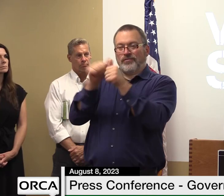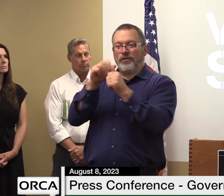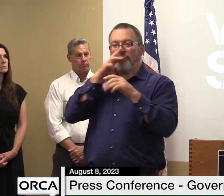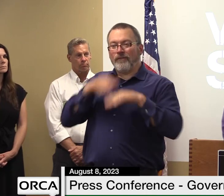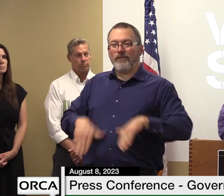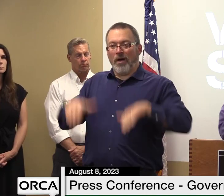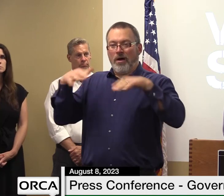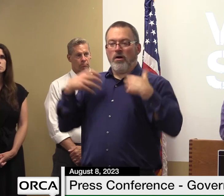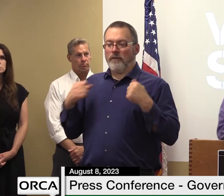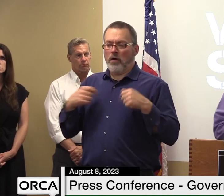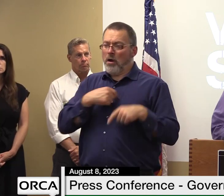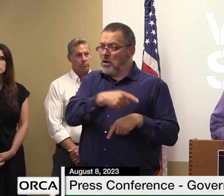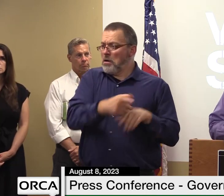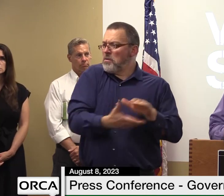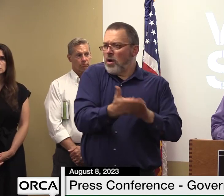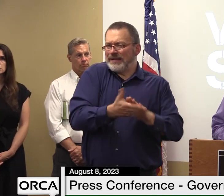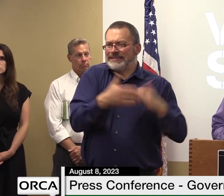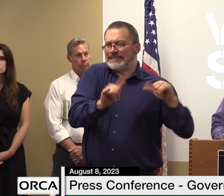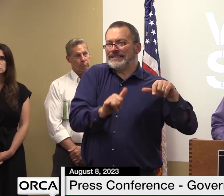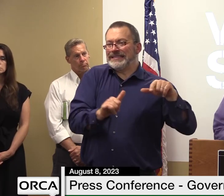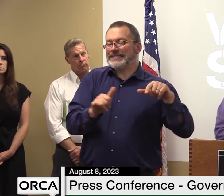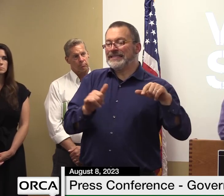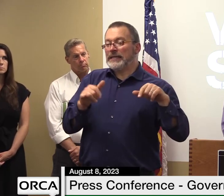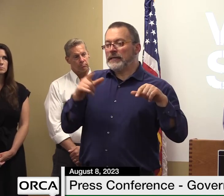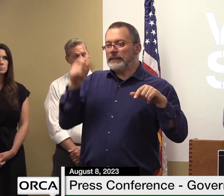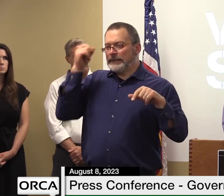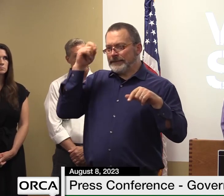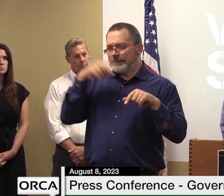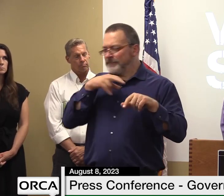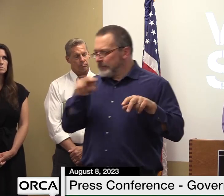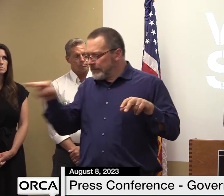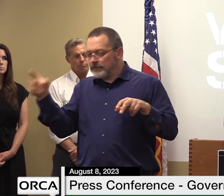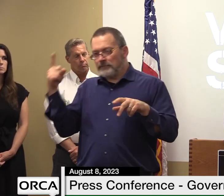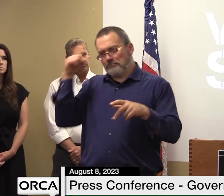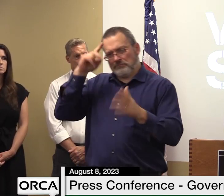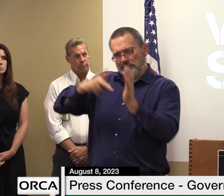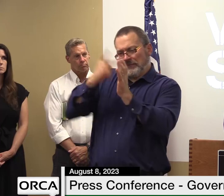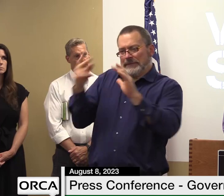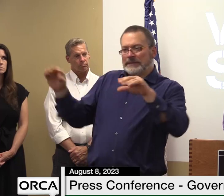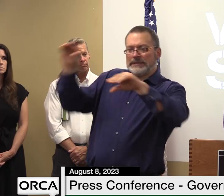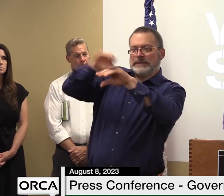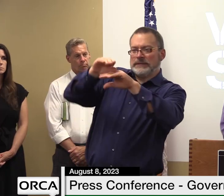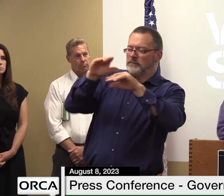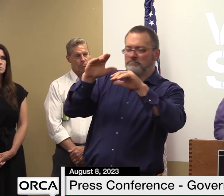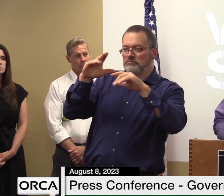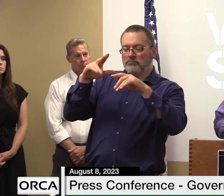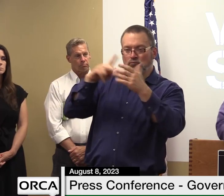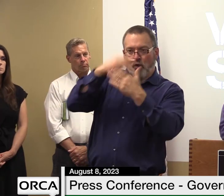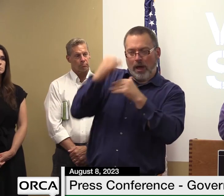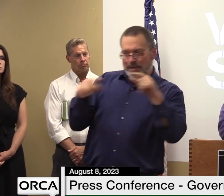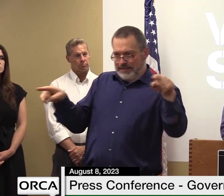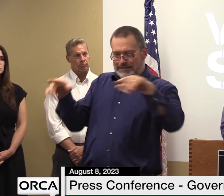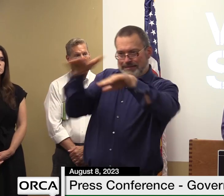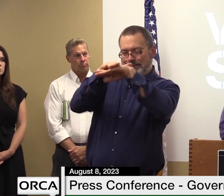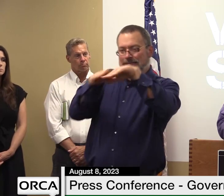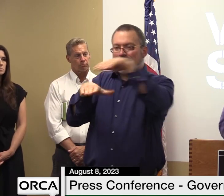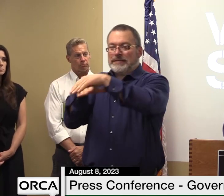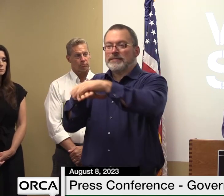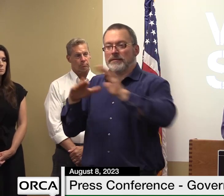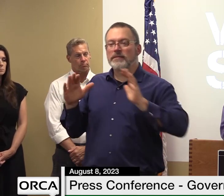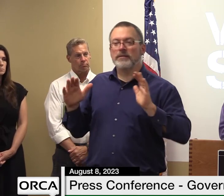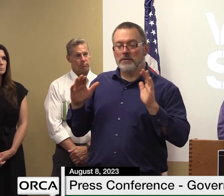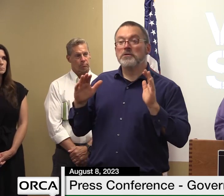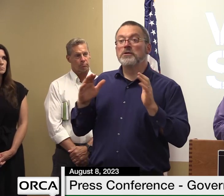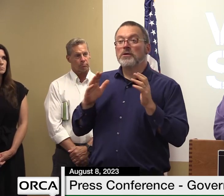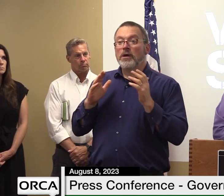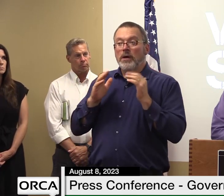together and make sense together and in some cases we'll be able to to move a community forward even more by combining a